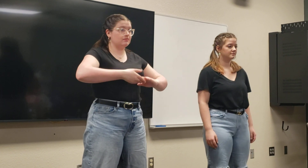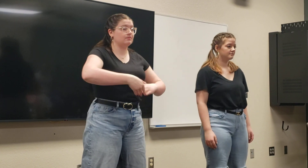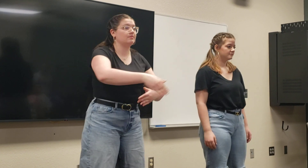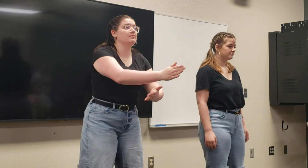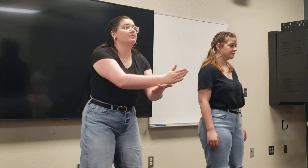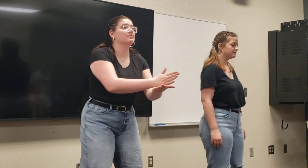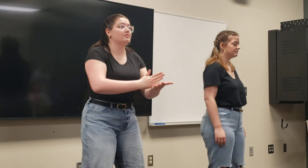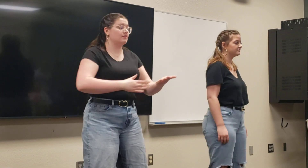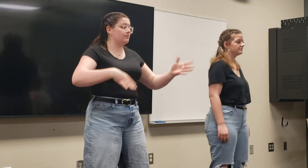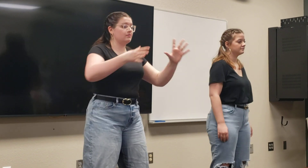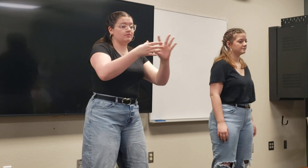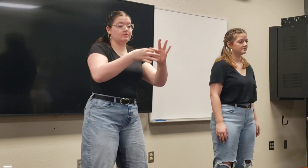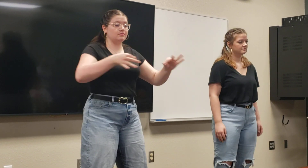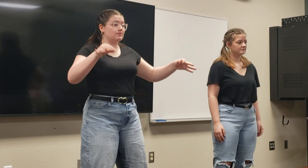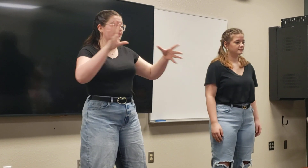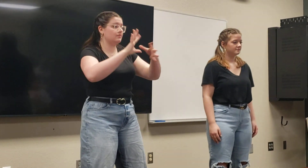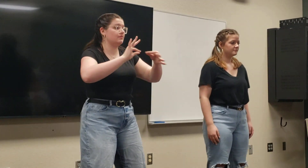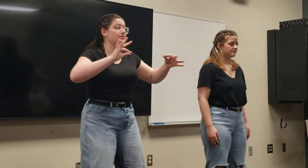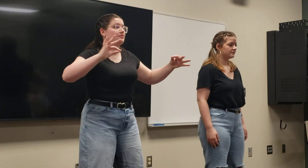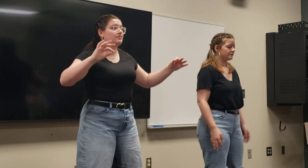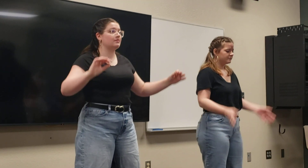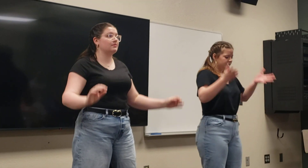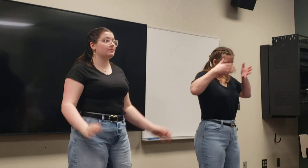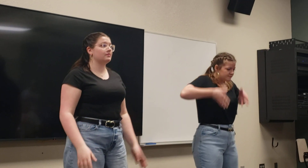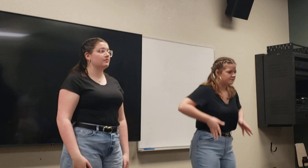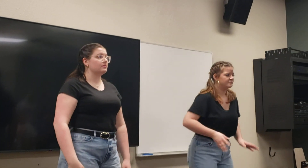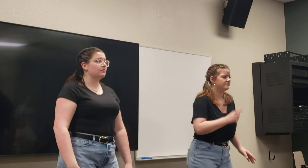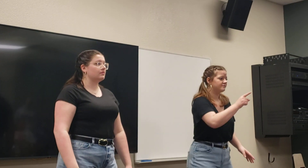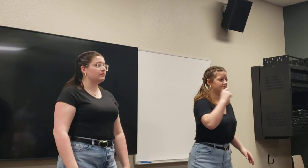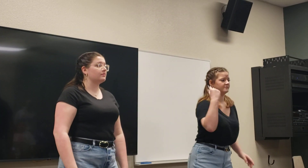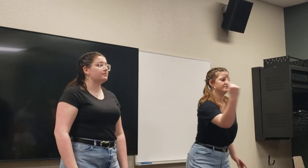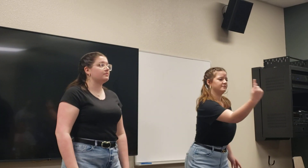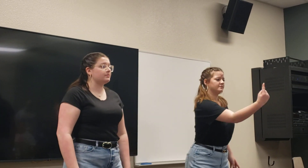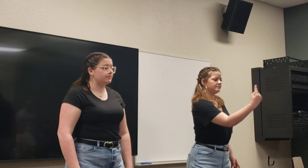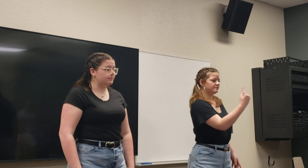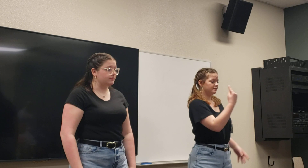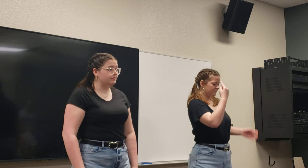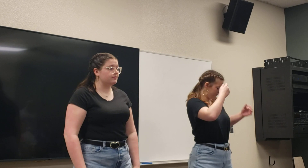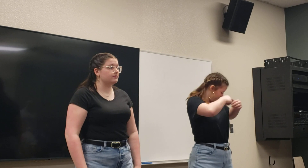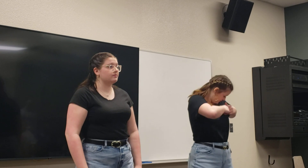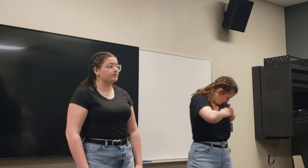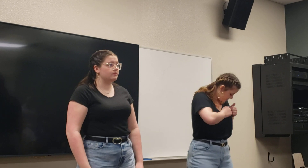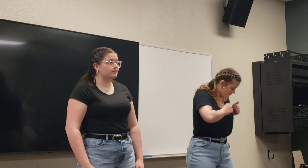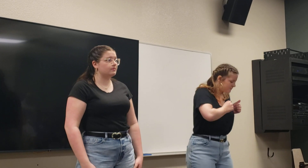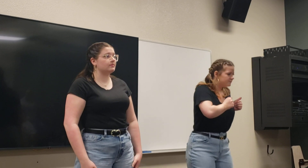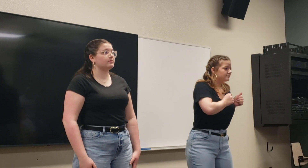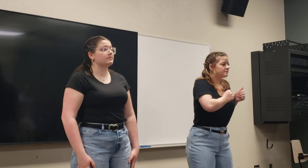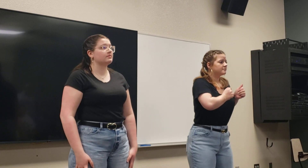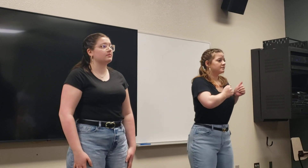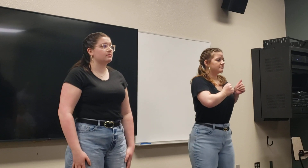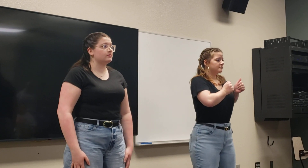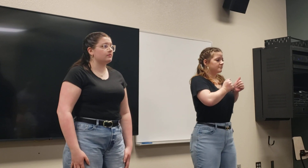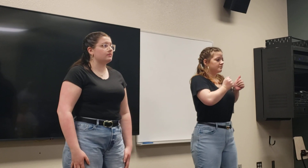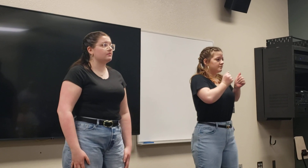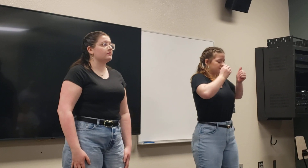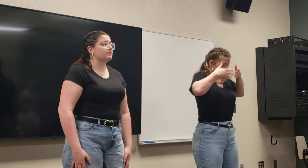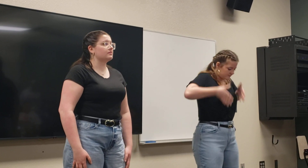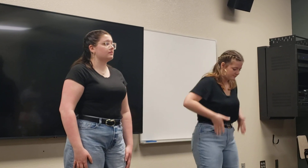part of the story. And oh, as you run, what hindered love will